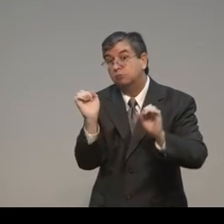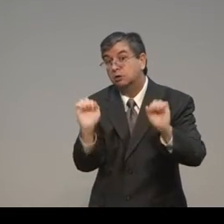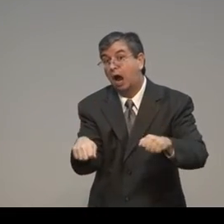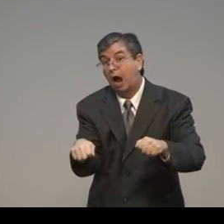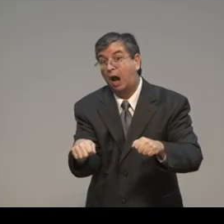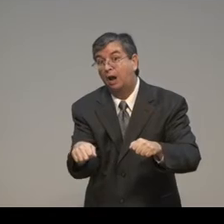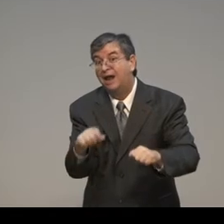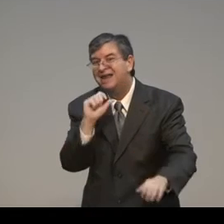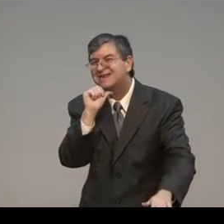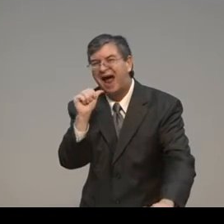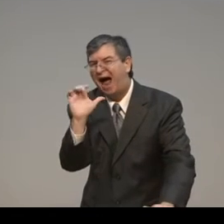Now, you can. it.